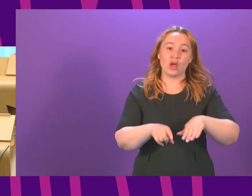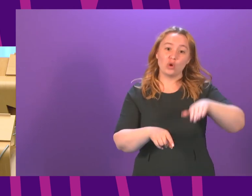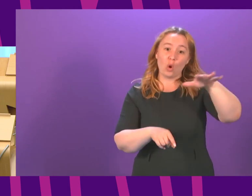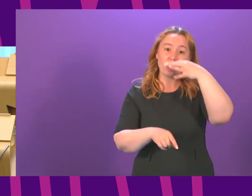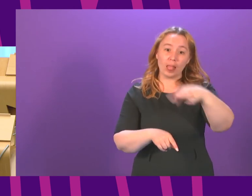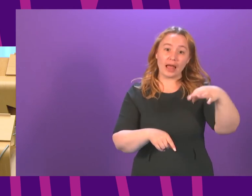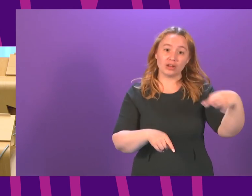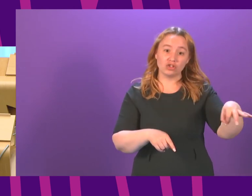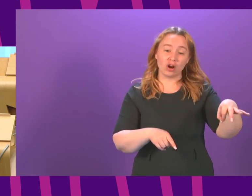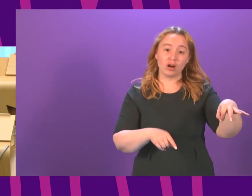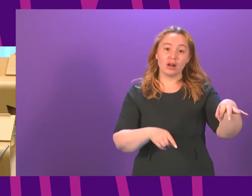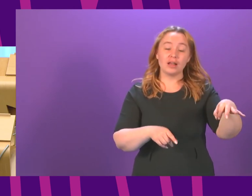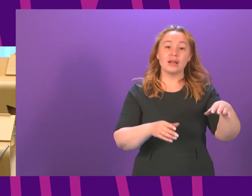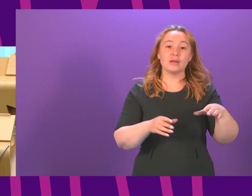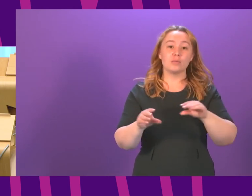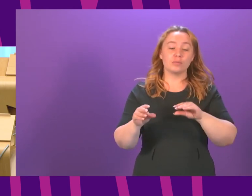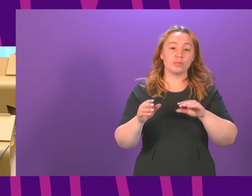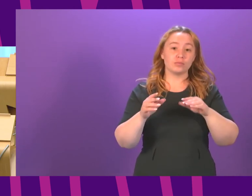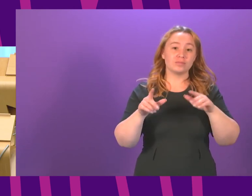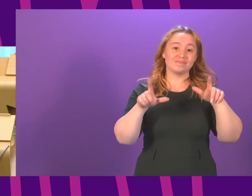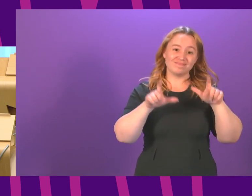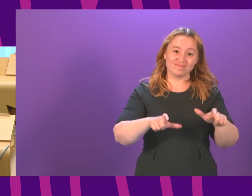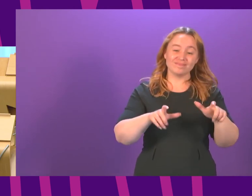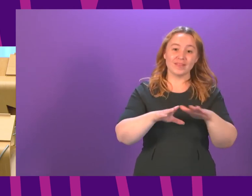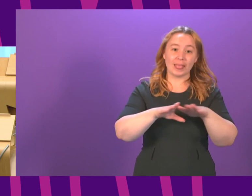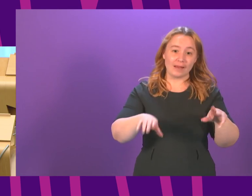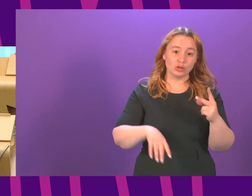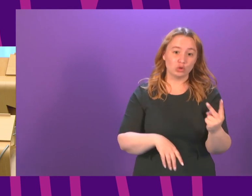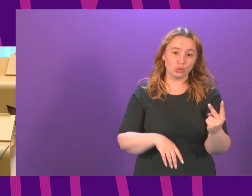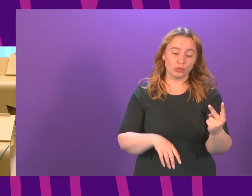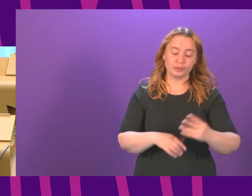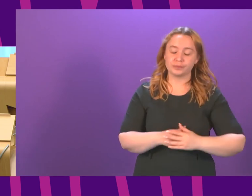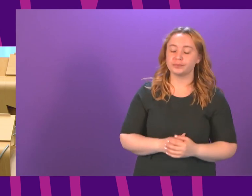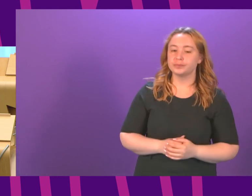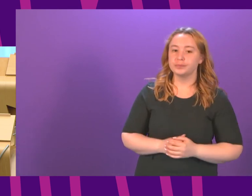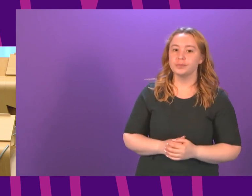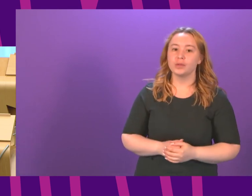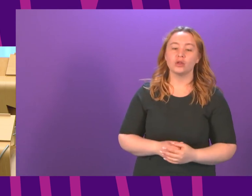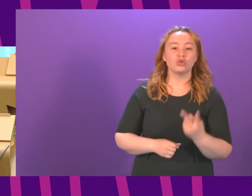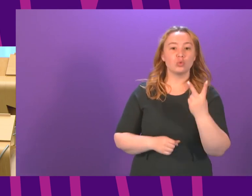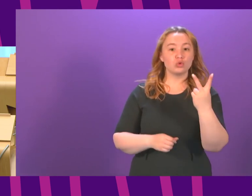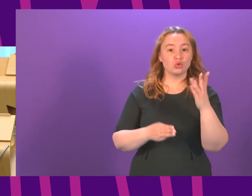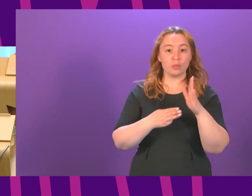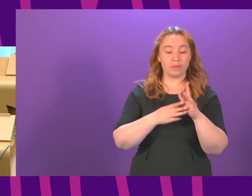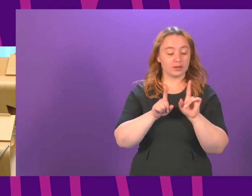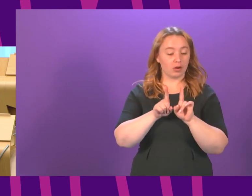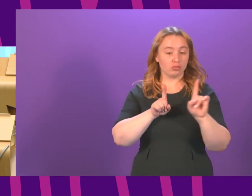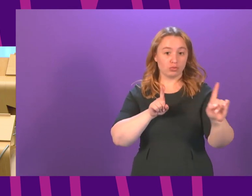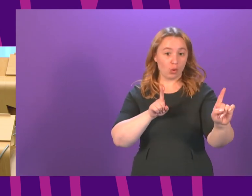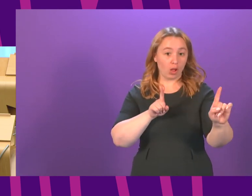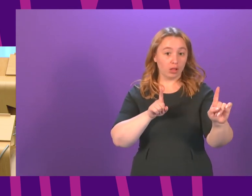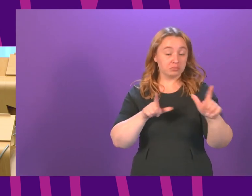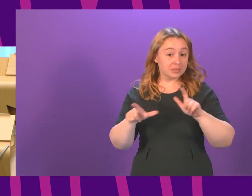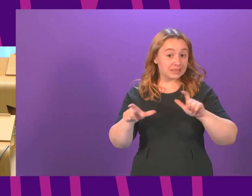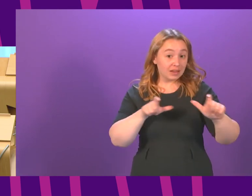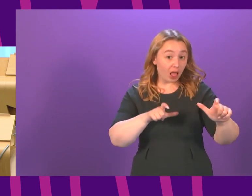level 2 being delayed and though clearly we will proceed with caution can she advise whether the 2 metre rule is under review as we